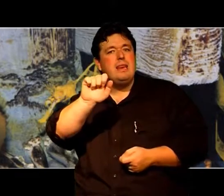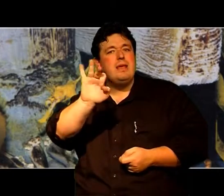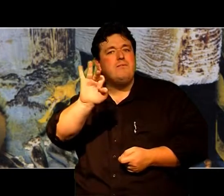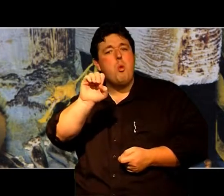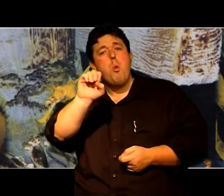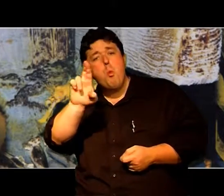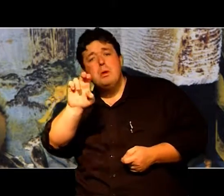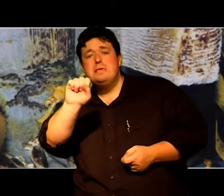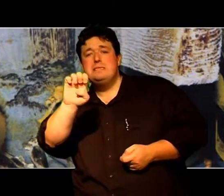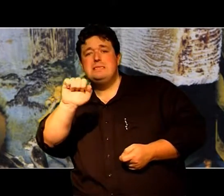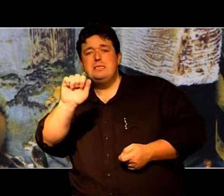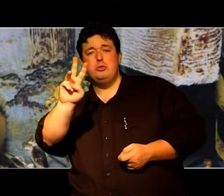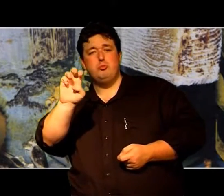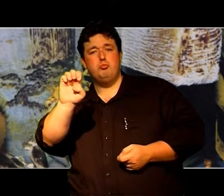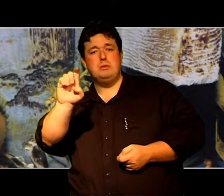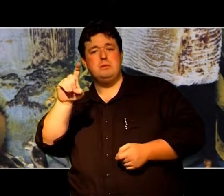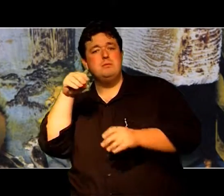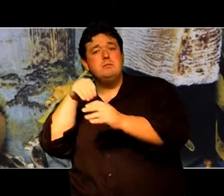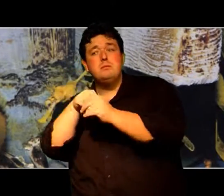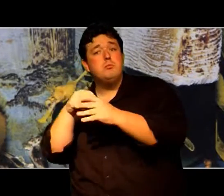exactly like a leaf Or like seaweed Because